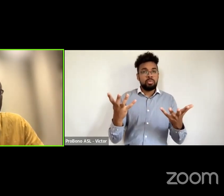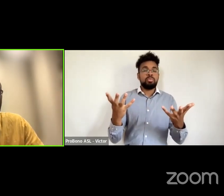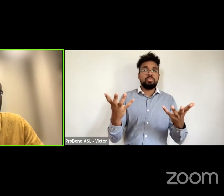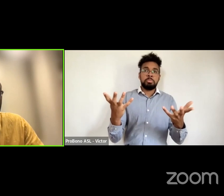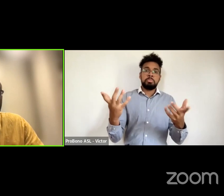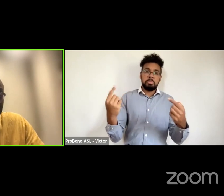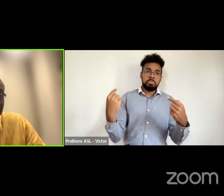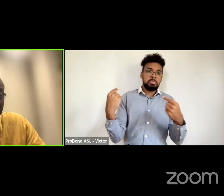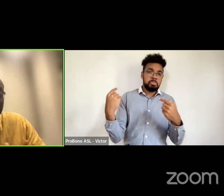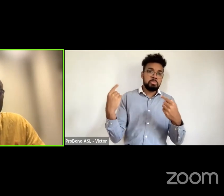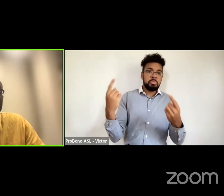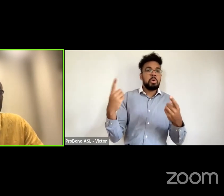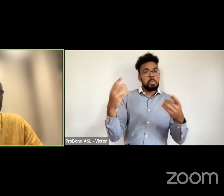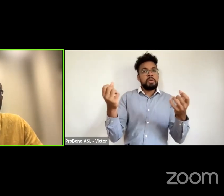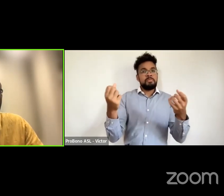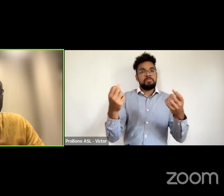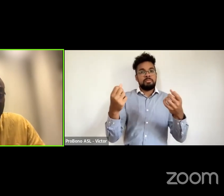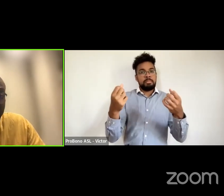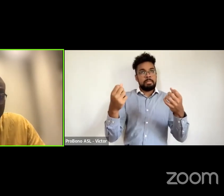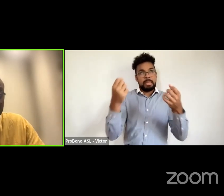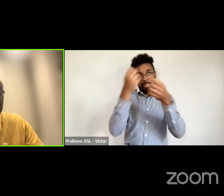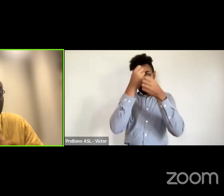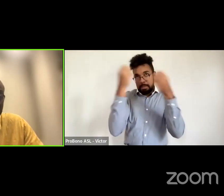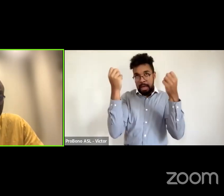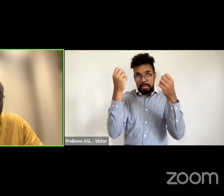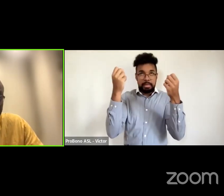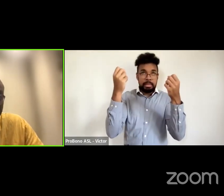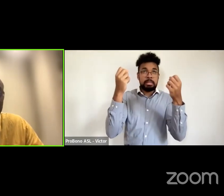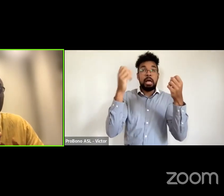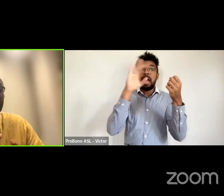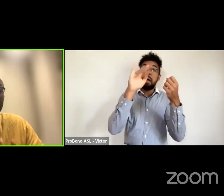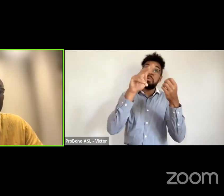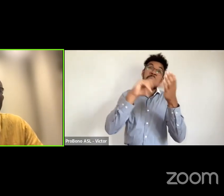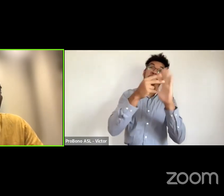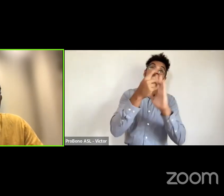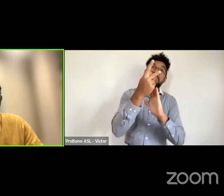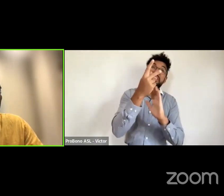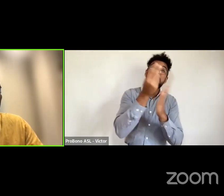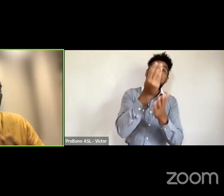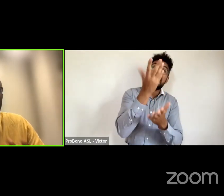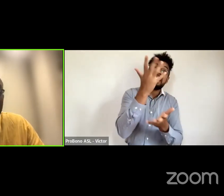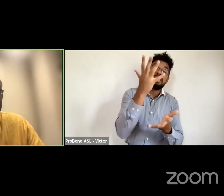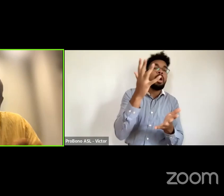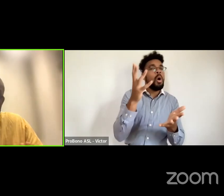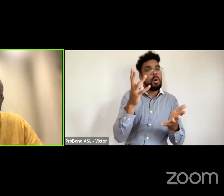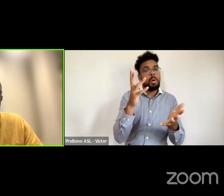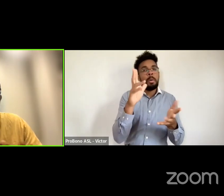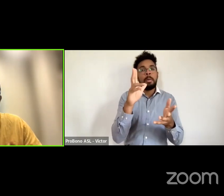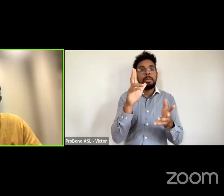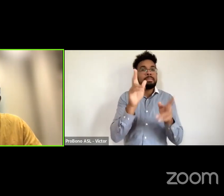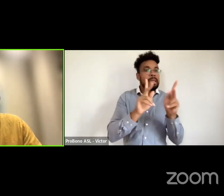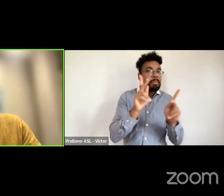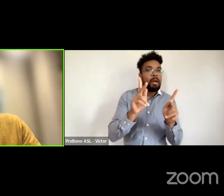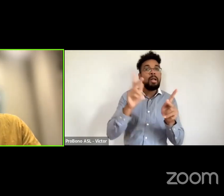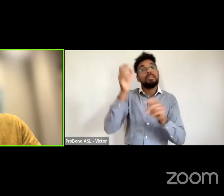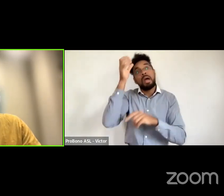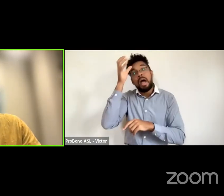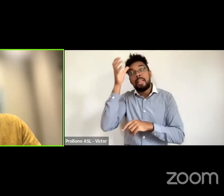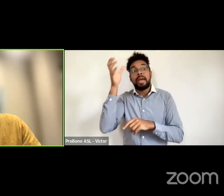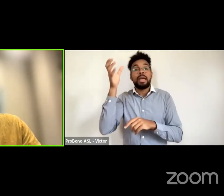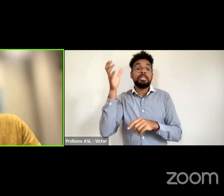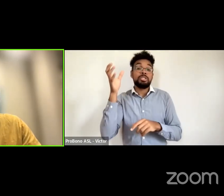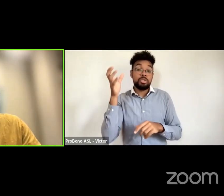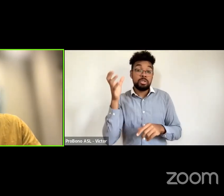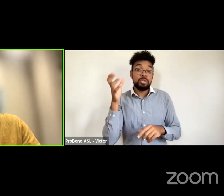um money but we're looking into relationships what we call social capital we're looking into knowledge as capital uh